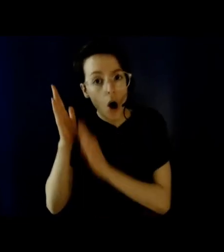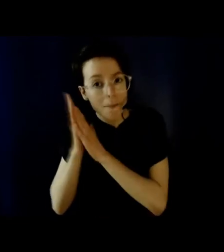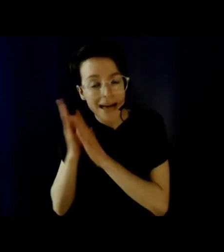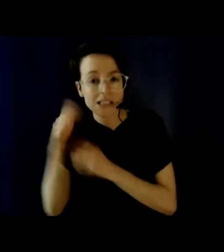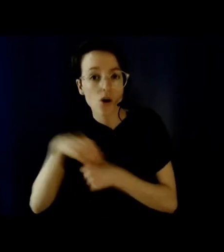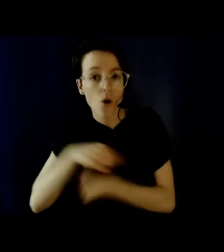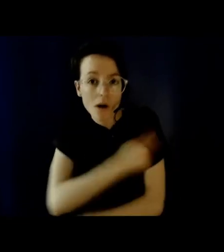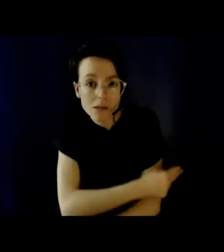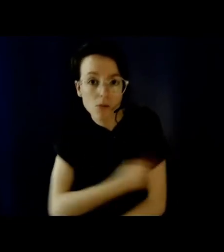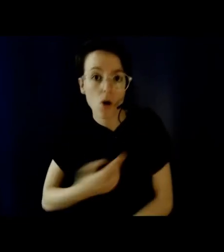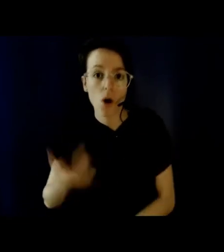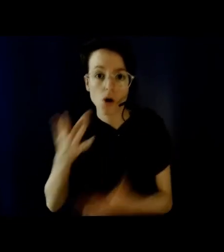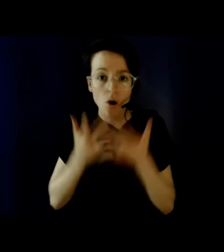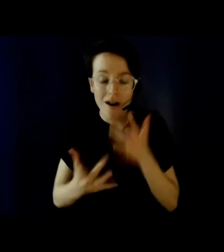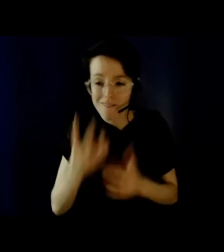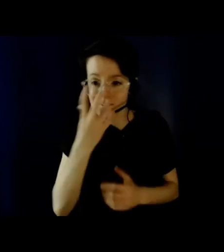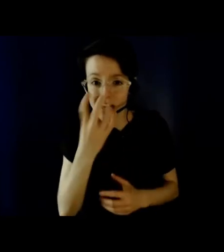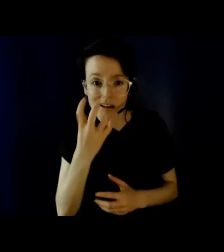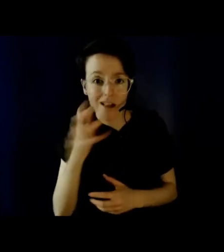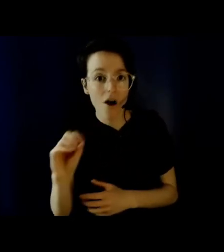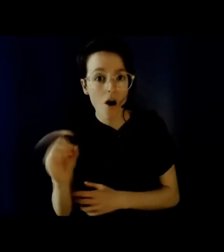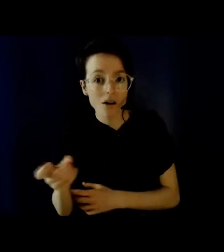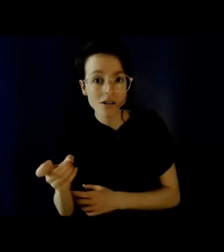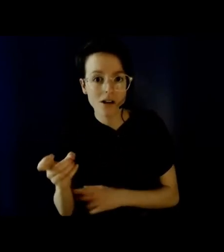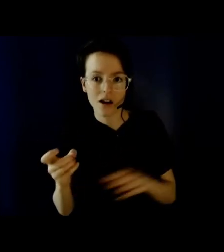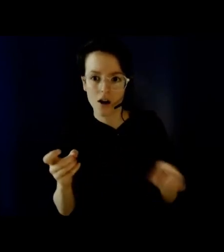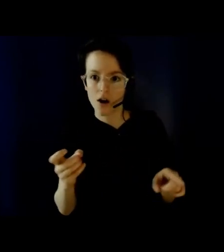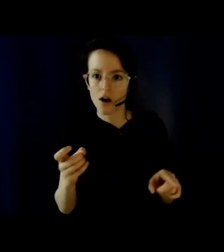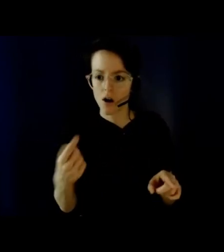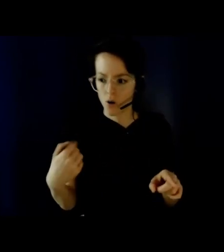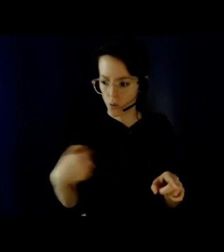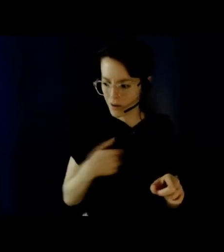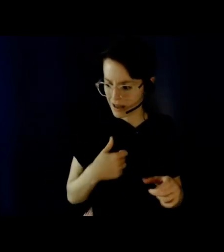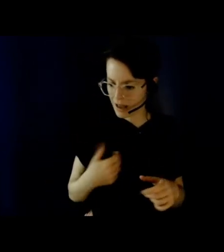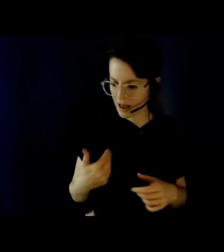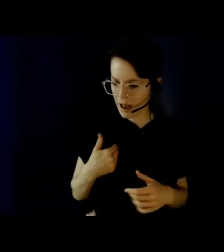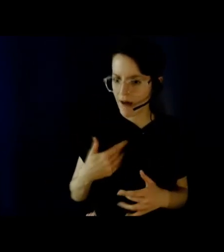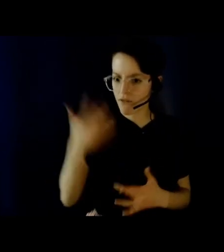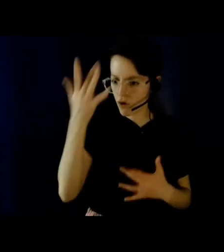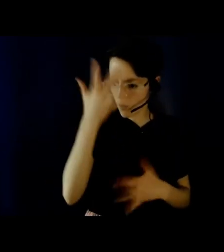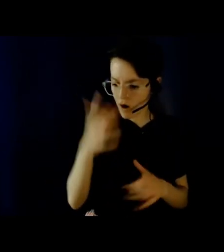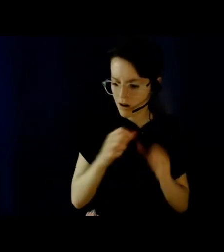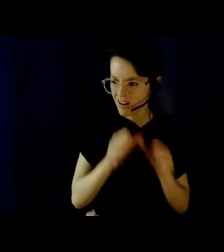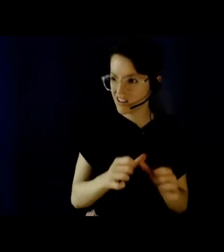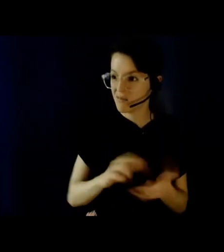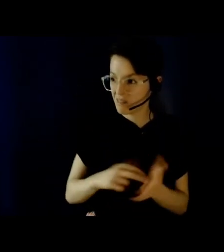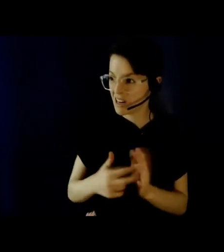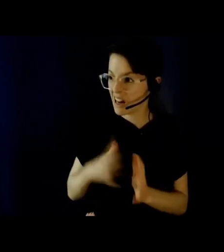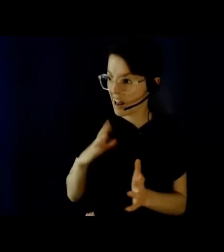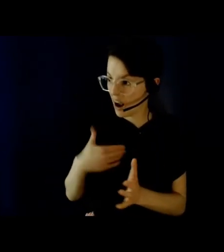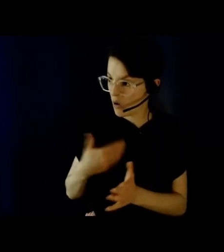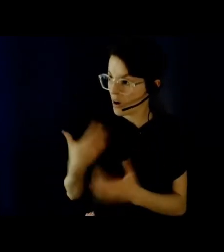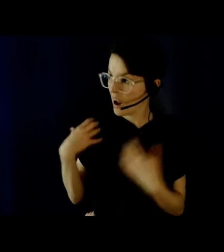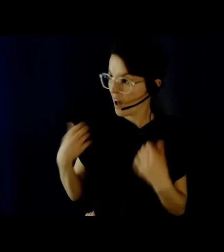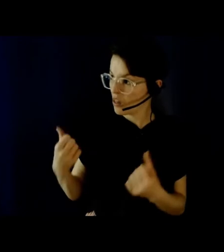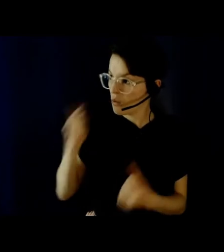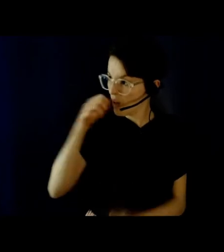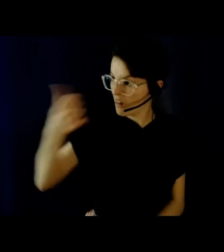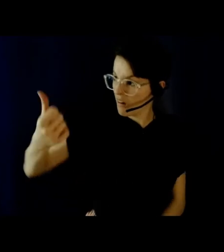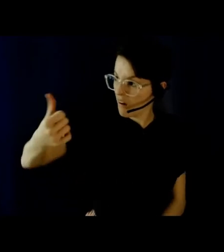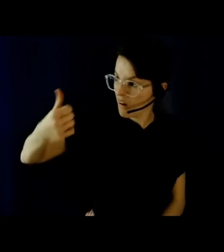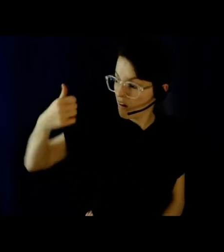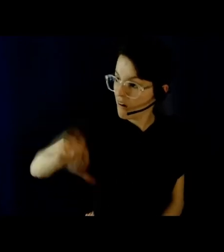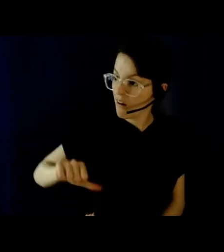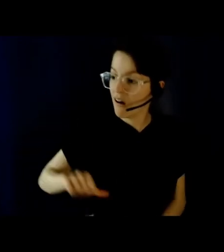to how ill-equipped folks felt to adapt so suddenly to online instruction. Think about how hard it was to get daily